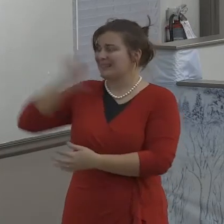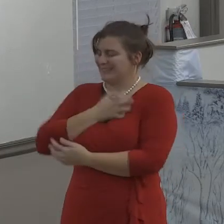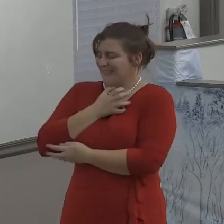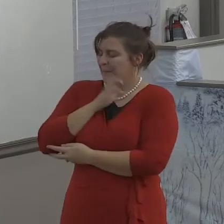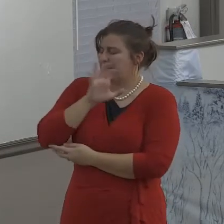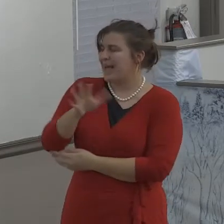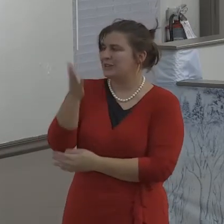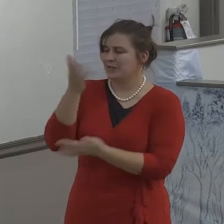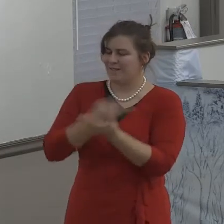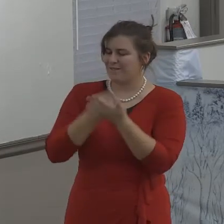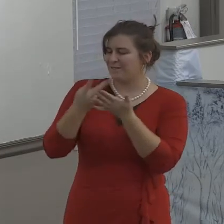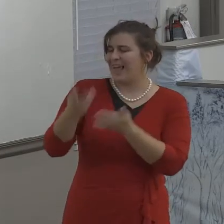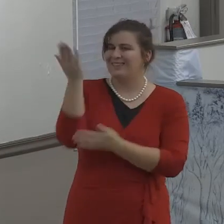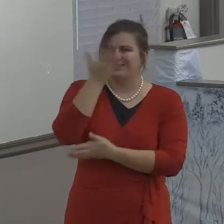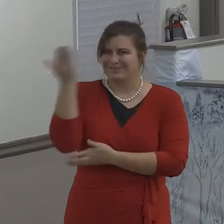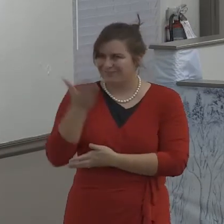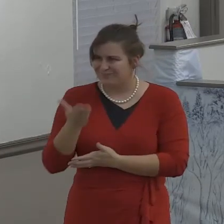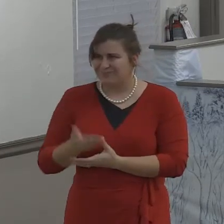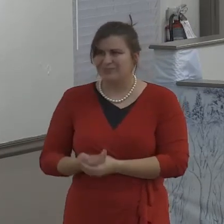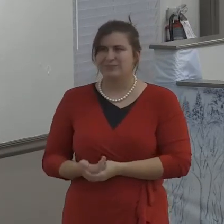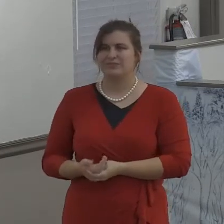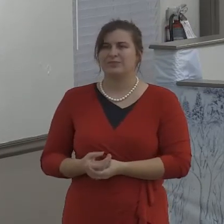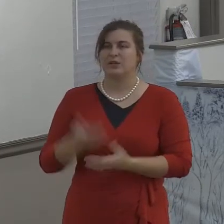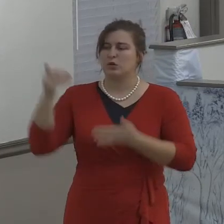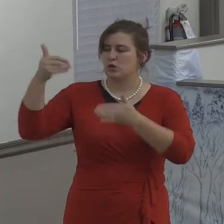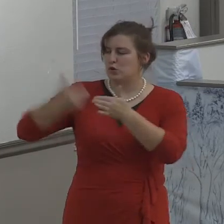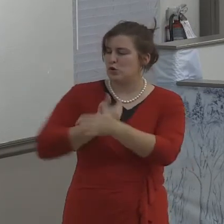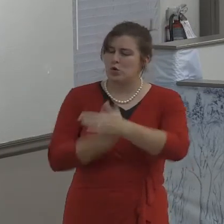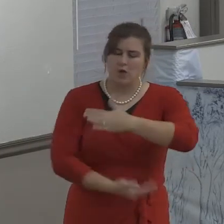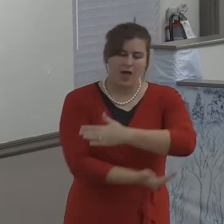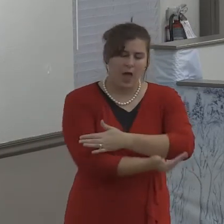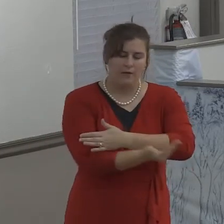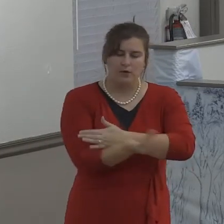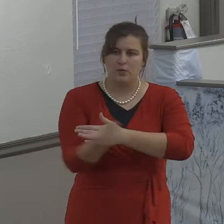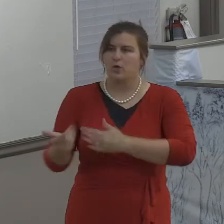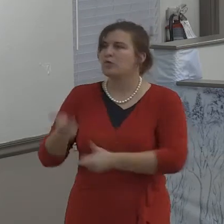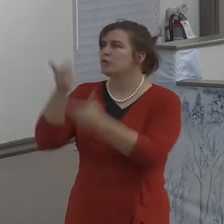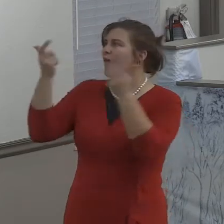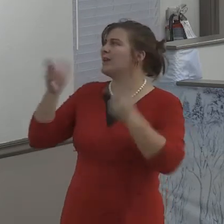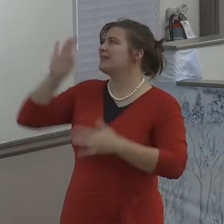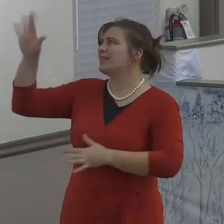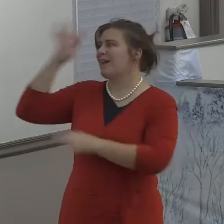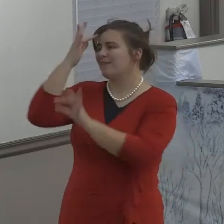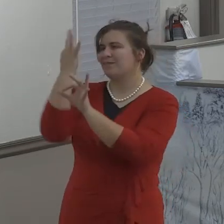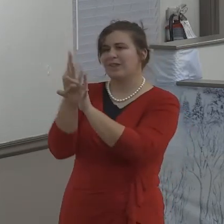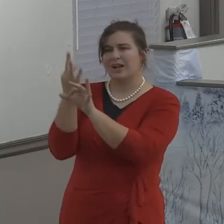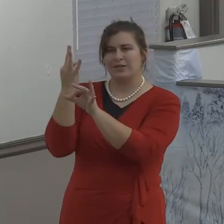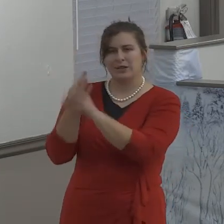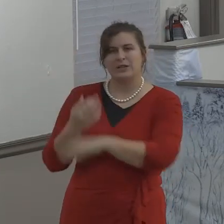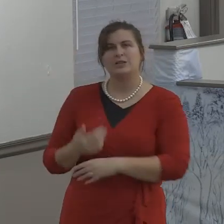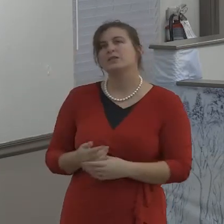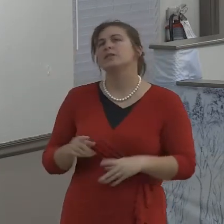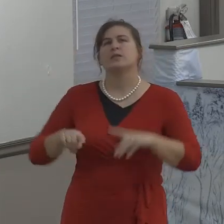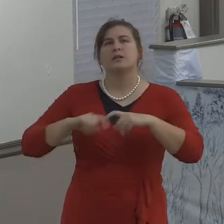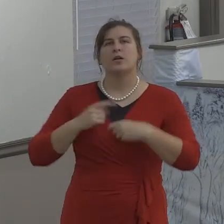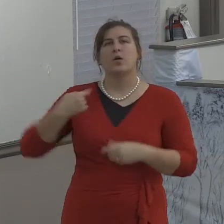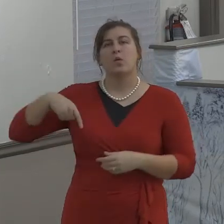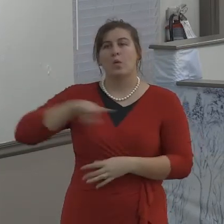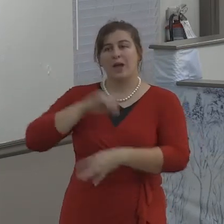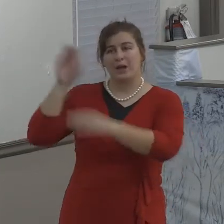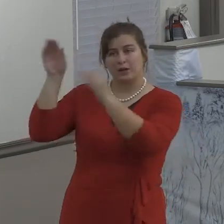having compassion one of another, love his brethren, be pitiful, which means to be considerate, and be courteous.